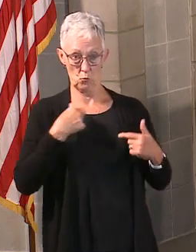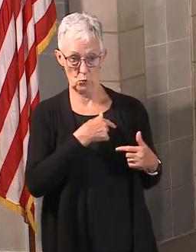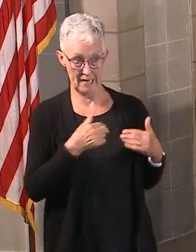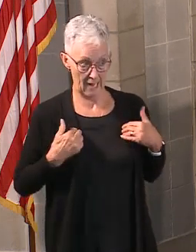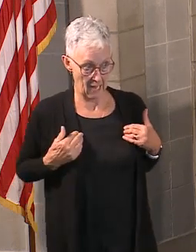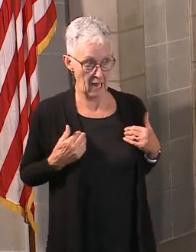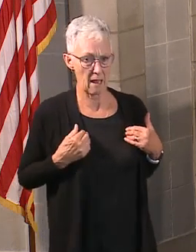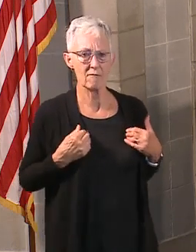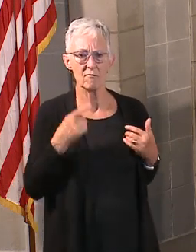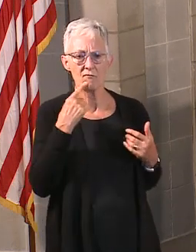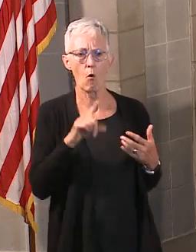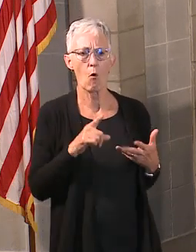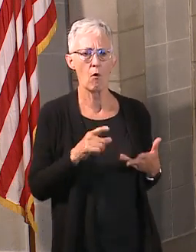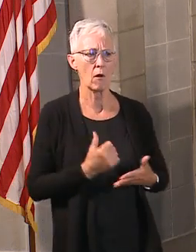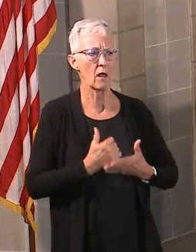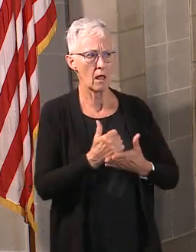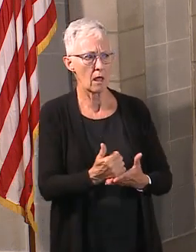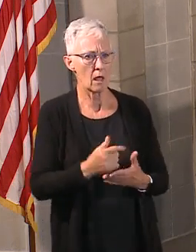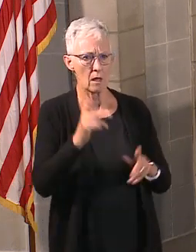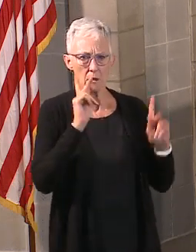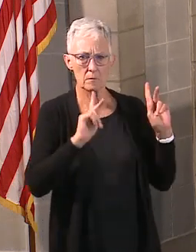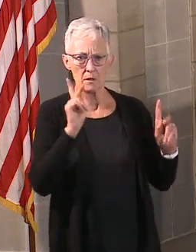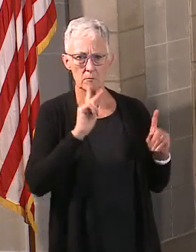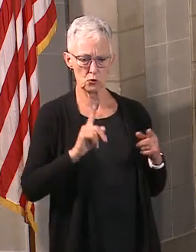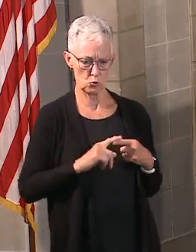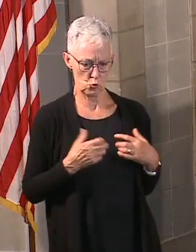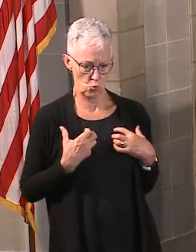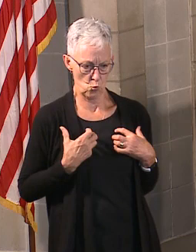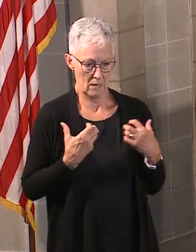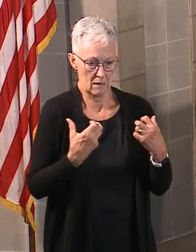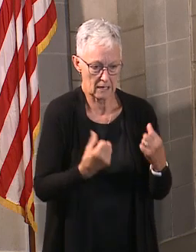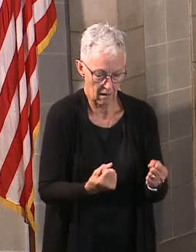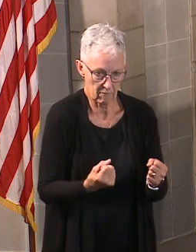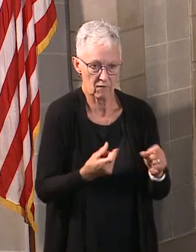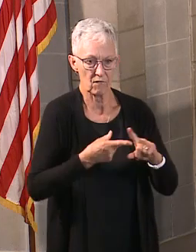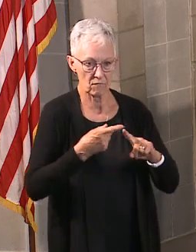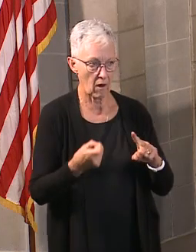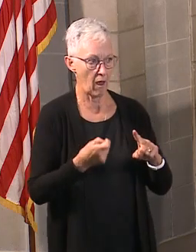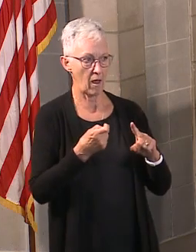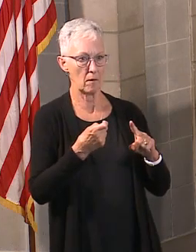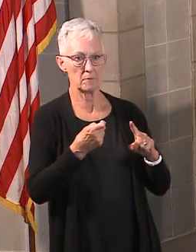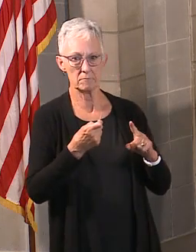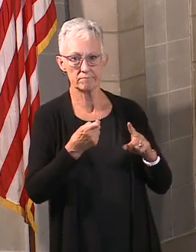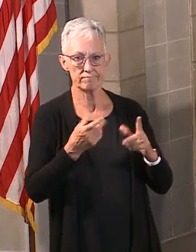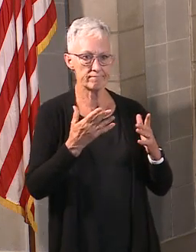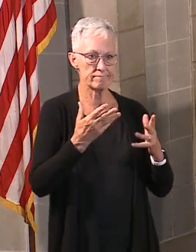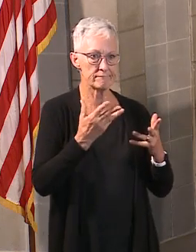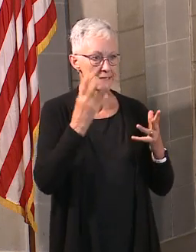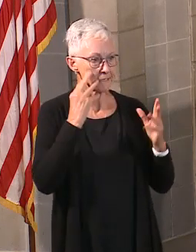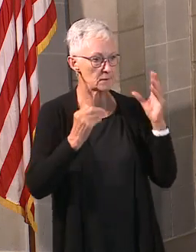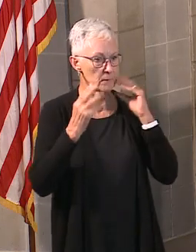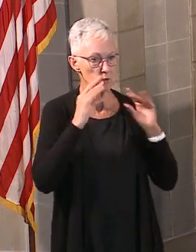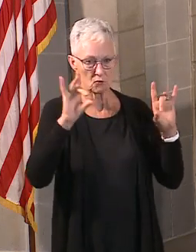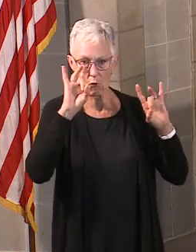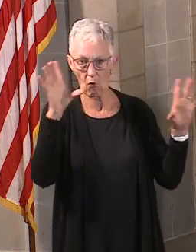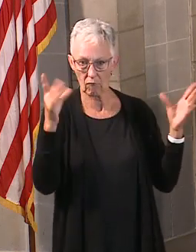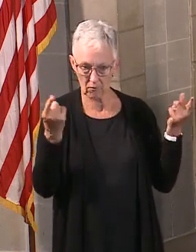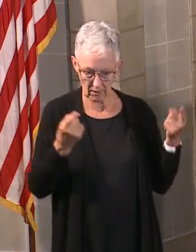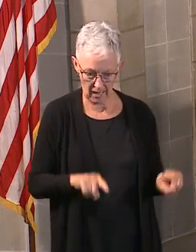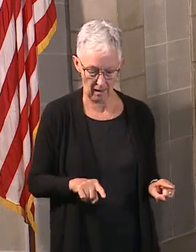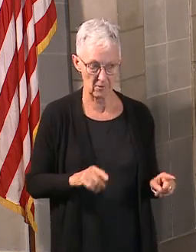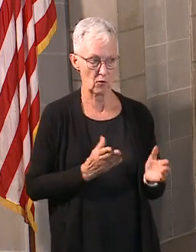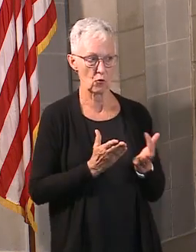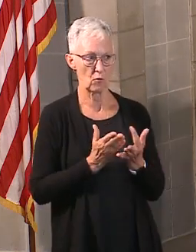recover from the pandemic was our business stabilization grants that we announced earlier this year. And